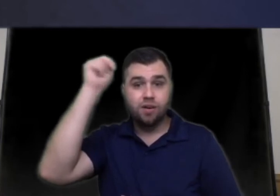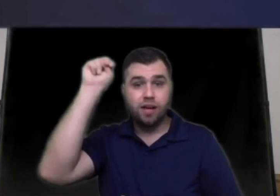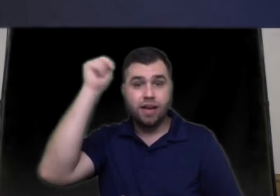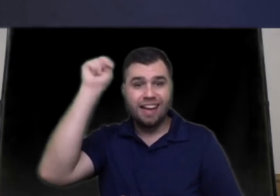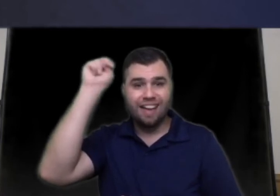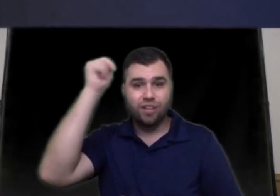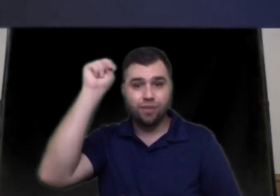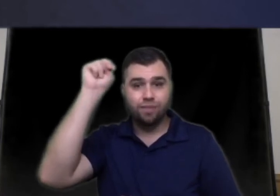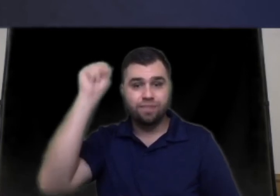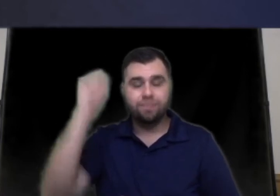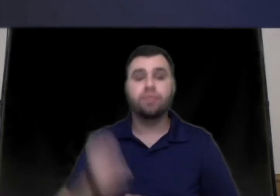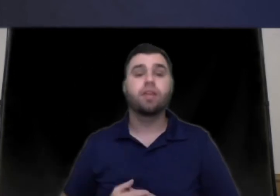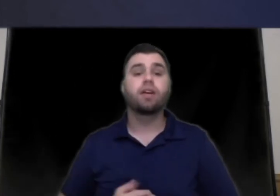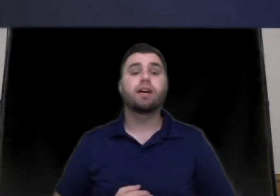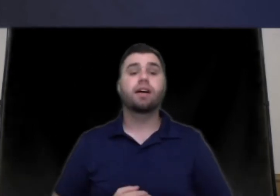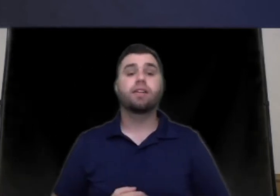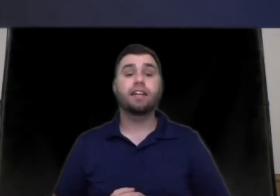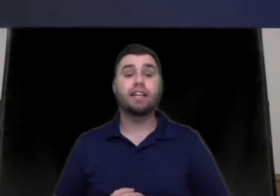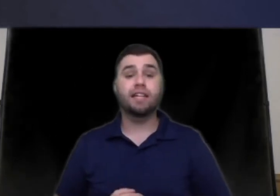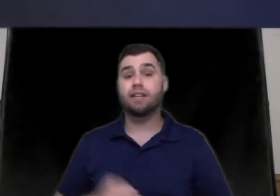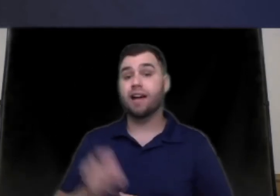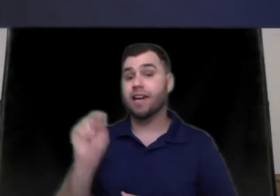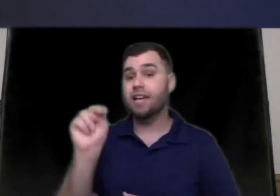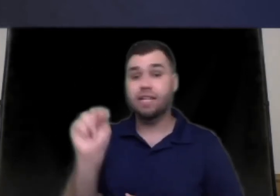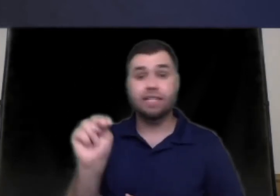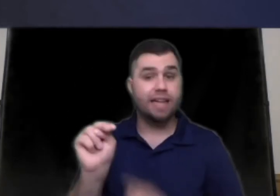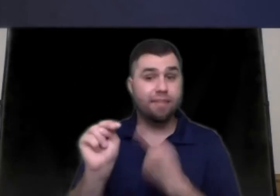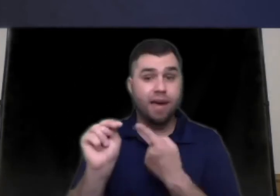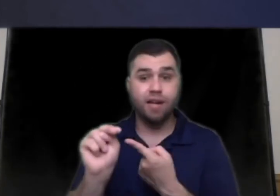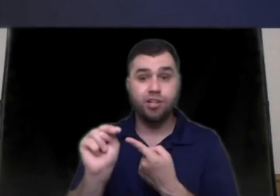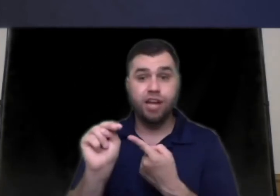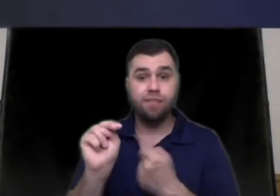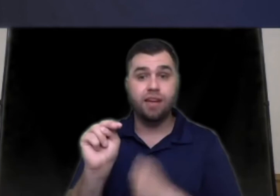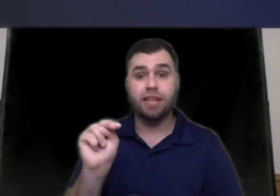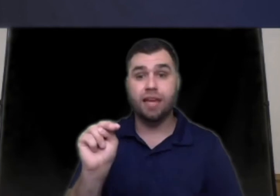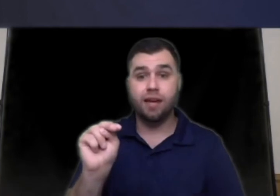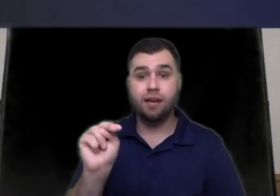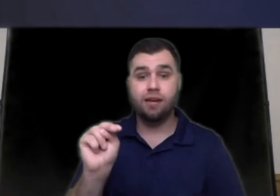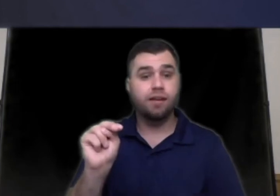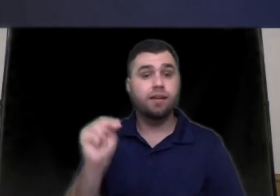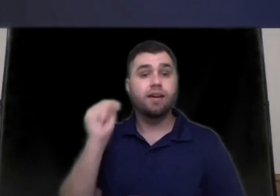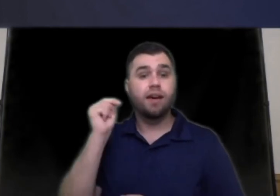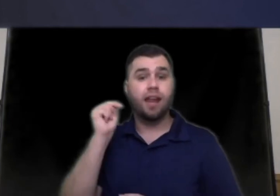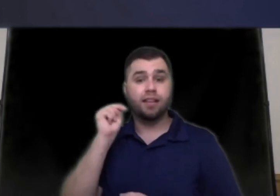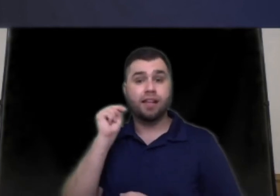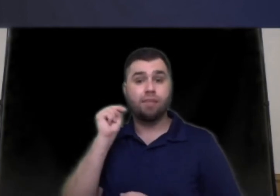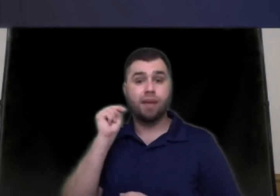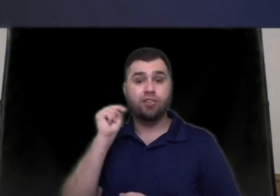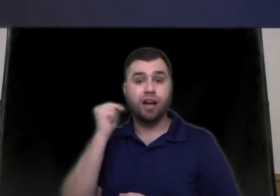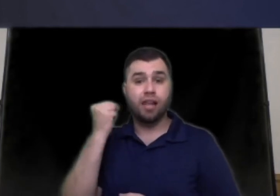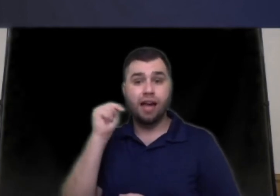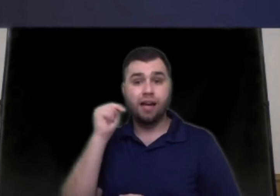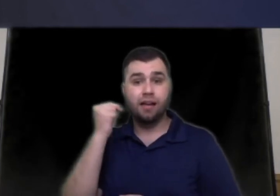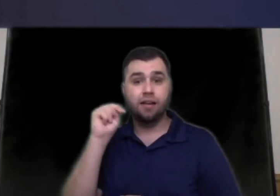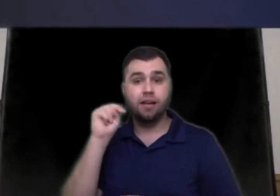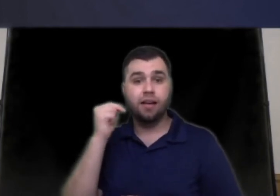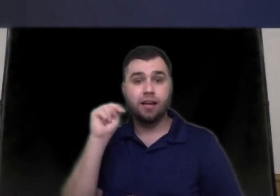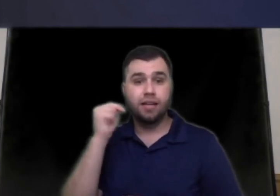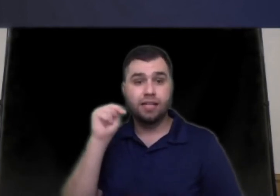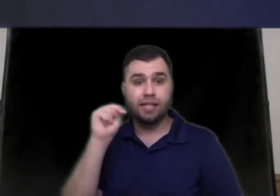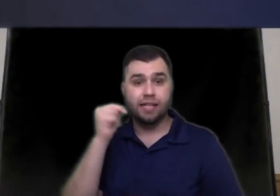so next to you nice again same hand shape at the end and it's down by the jawline